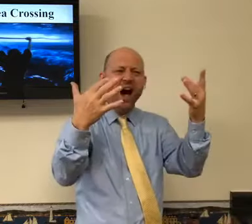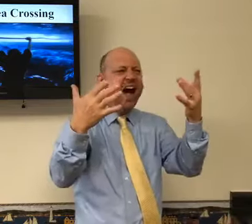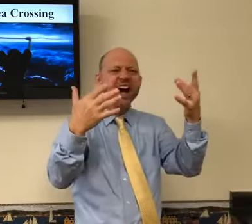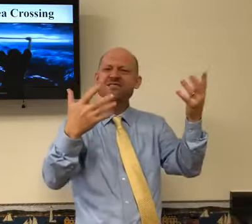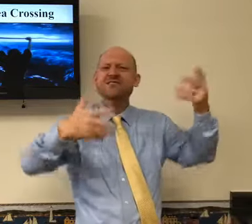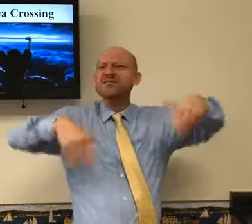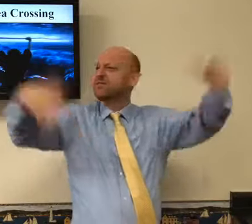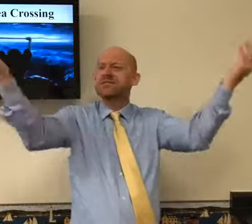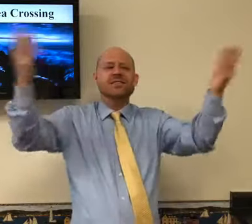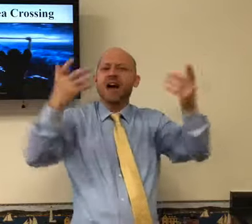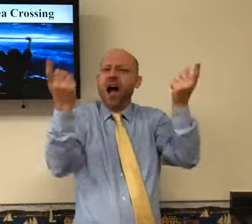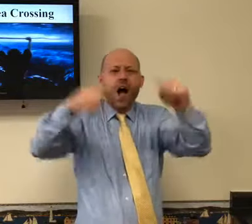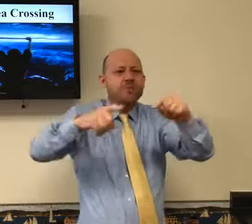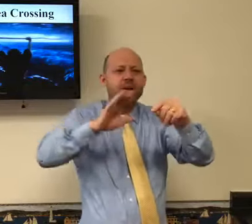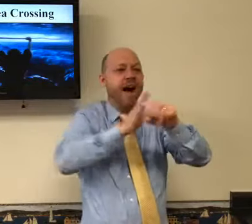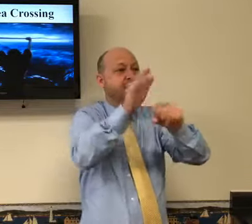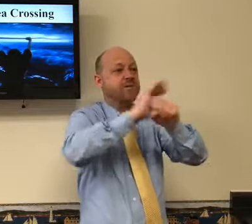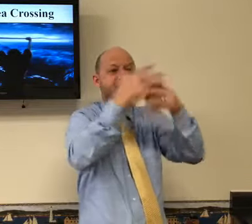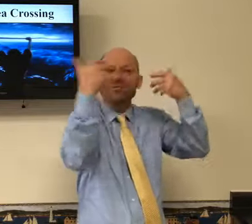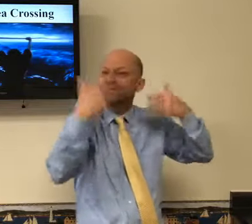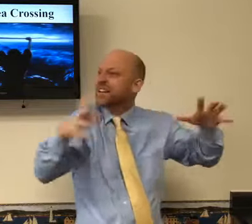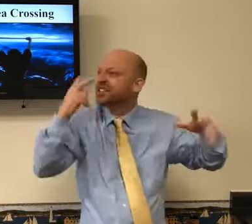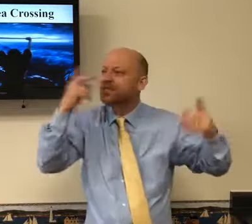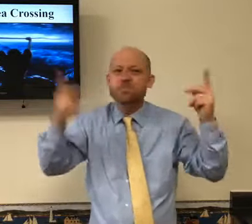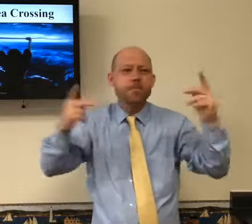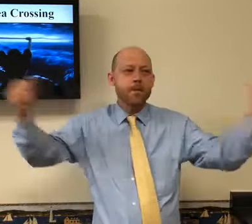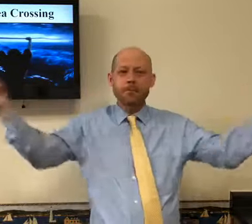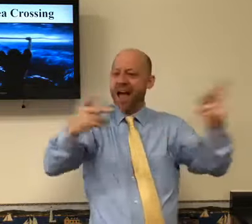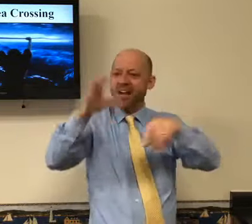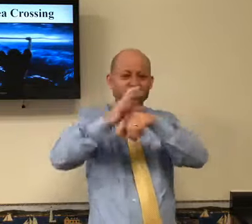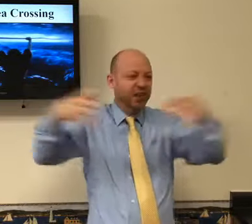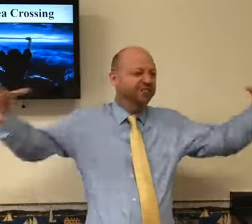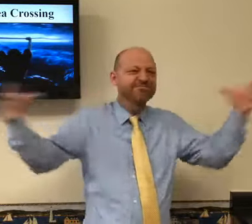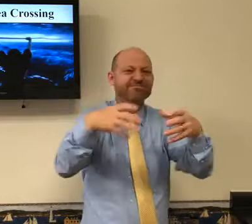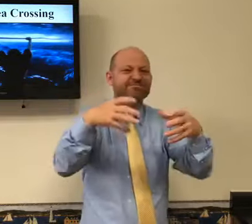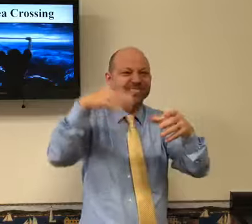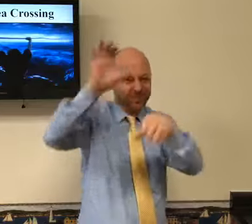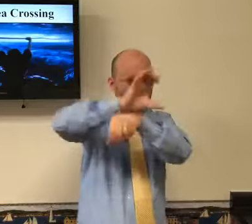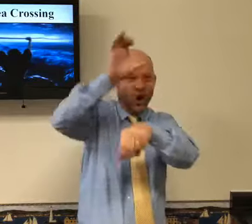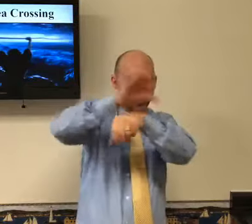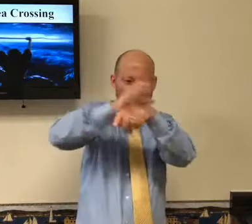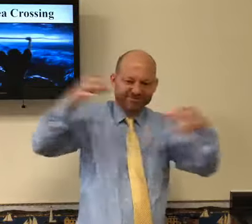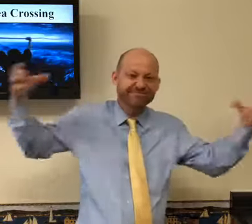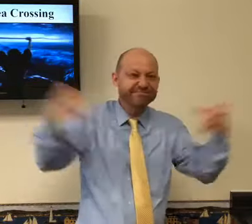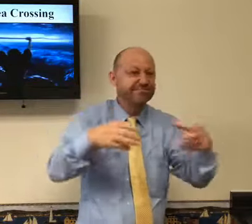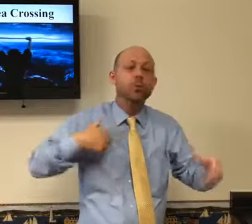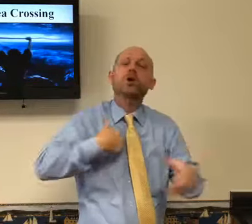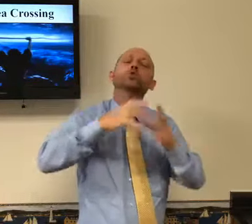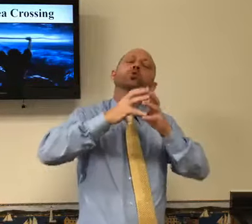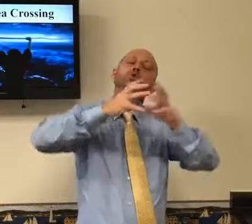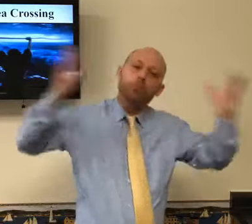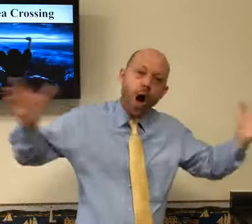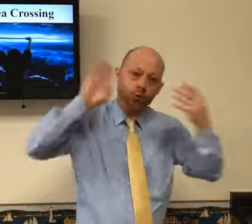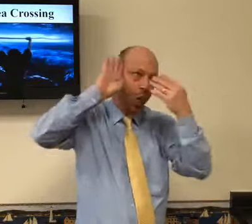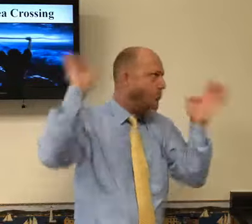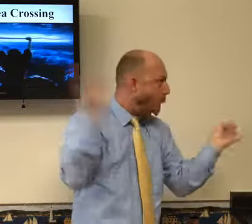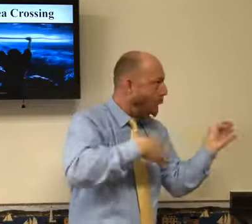I love you, because this is time that we can cherish and be with our families. And when it's done, we're all going to get back together as a church,